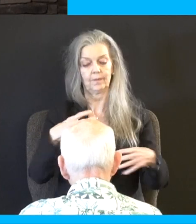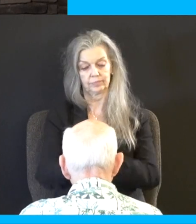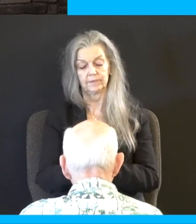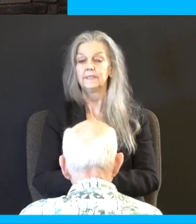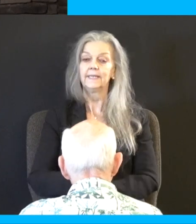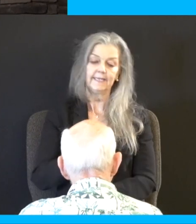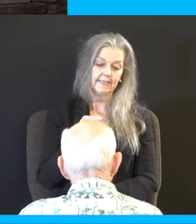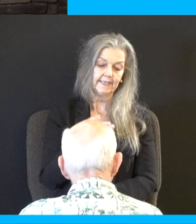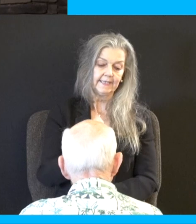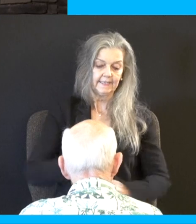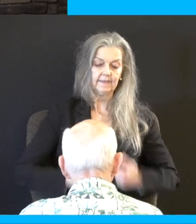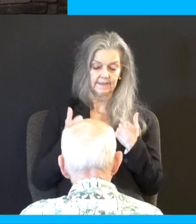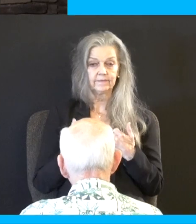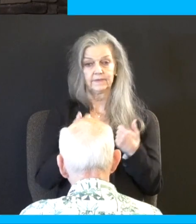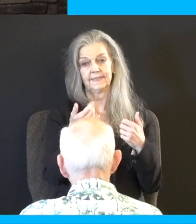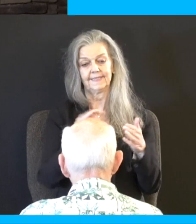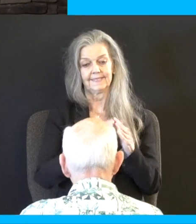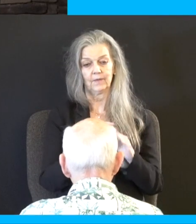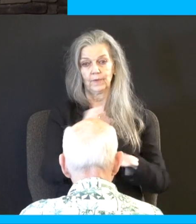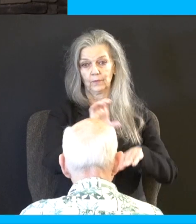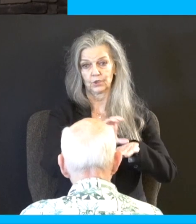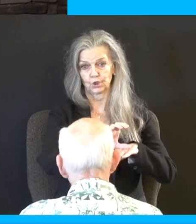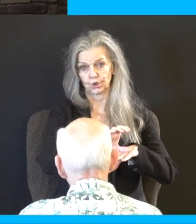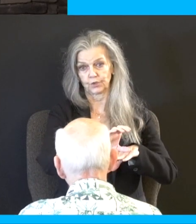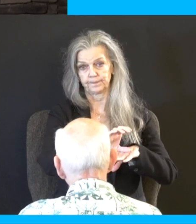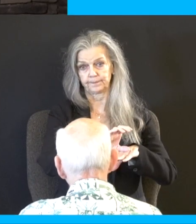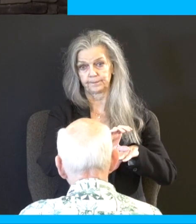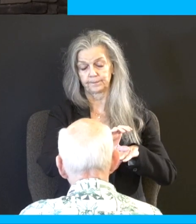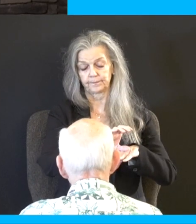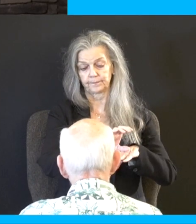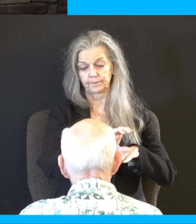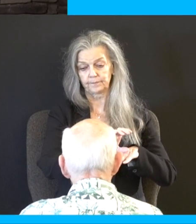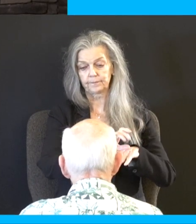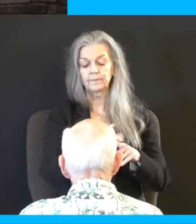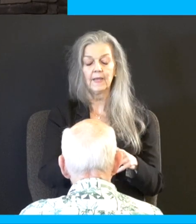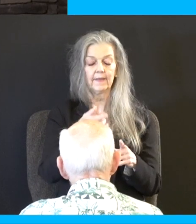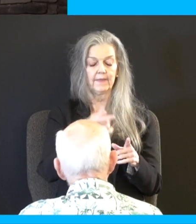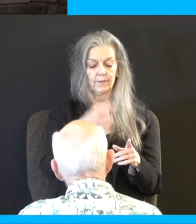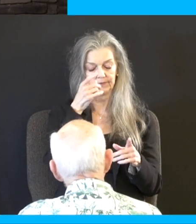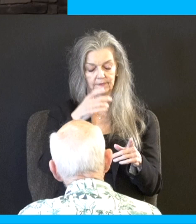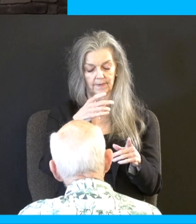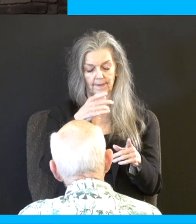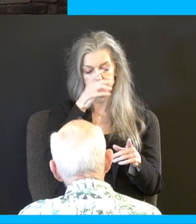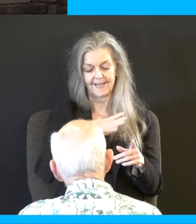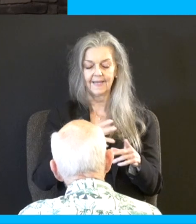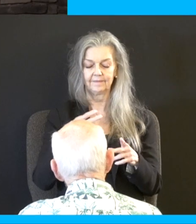church has been planted, and I'll just keep it pretty to the point here, had a servant named Onesimus. And Onesimus